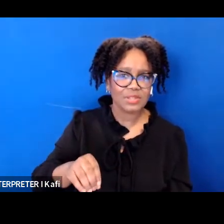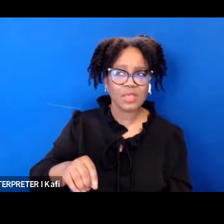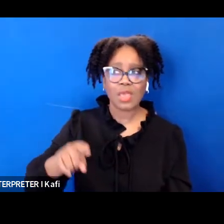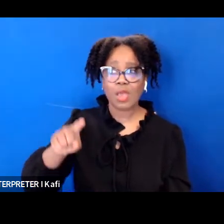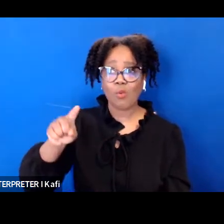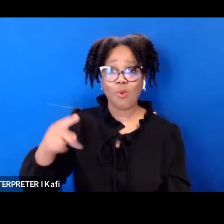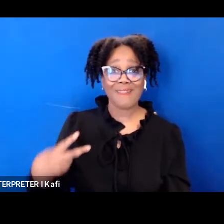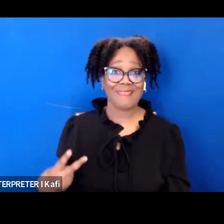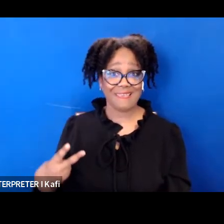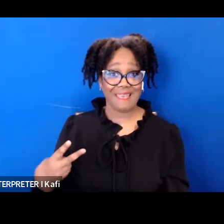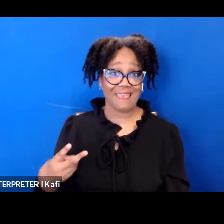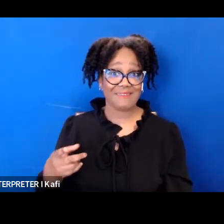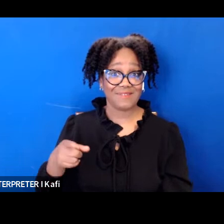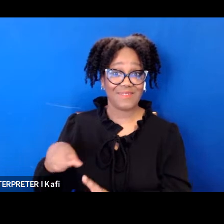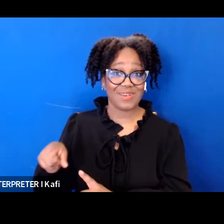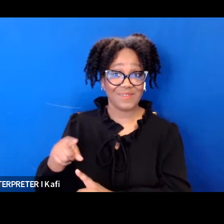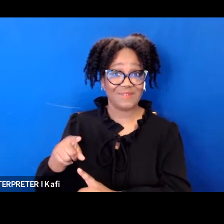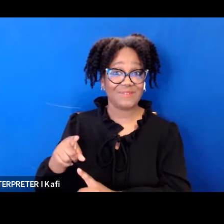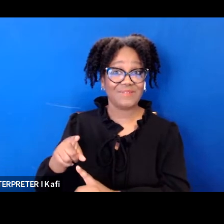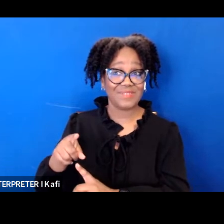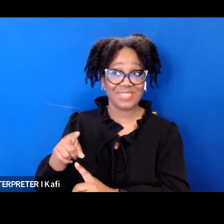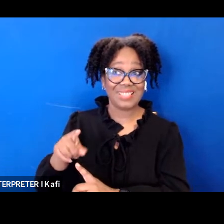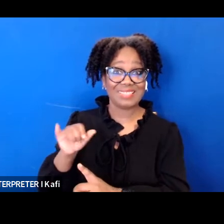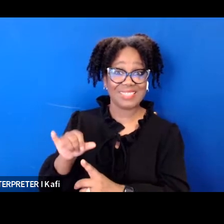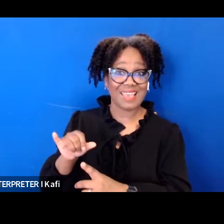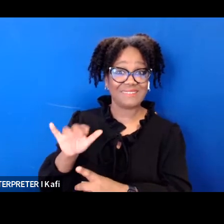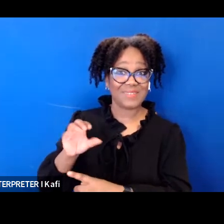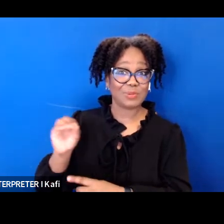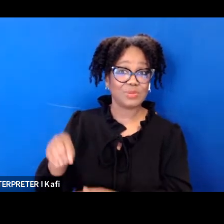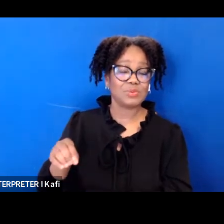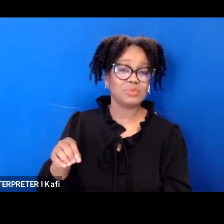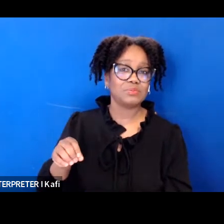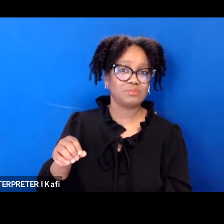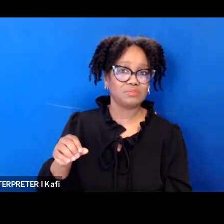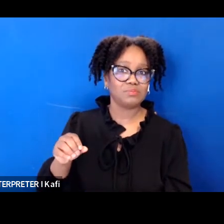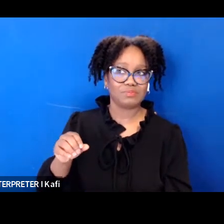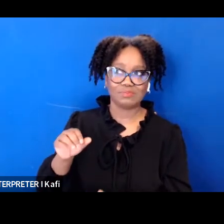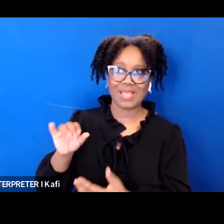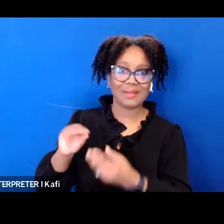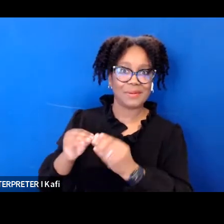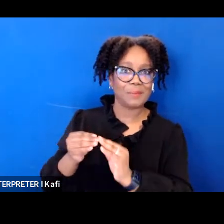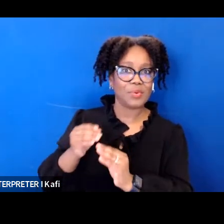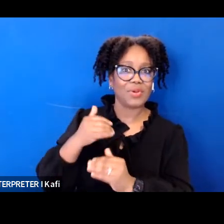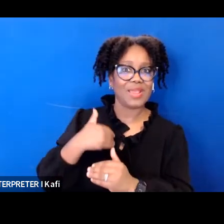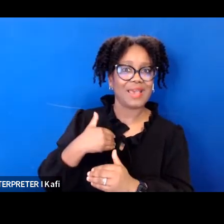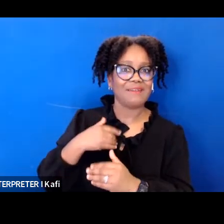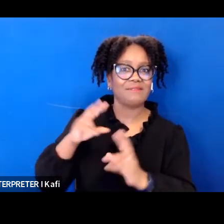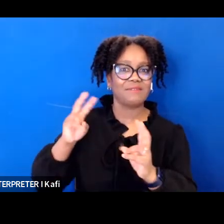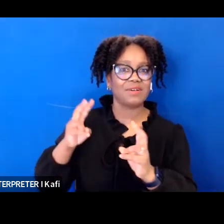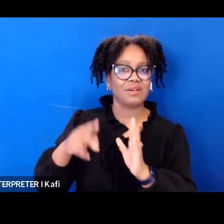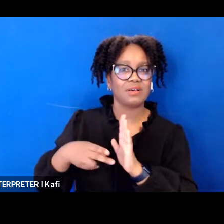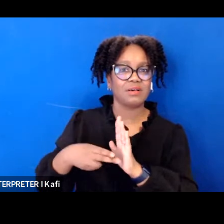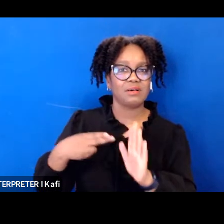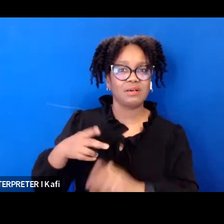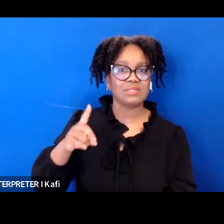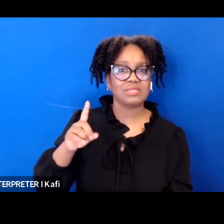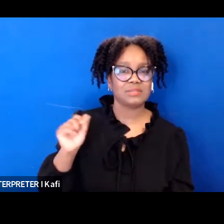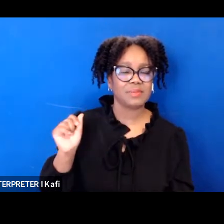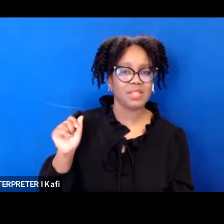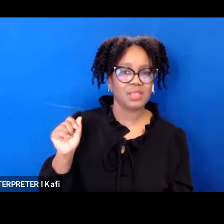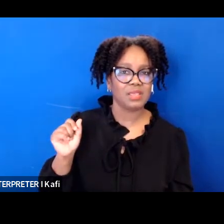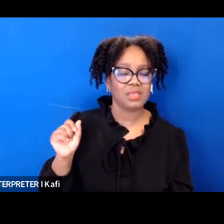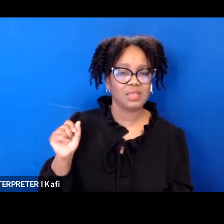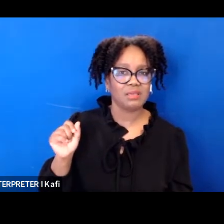having a disability disability it's clear that the representation is grossly inadequate so while we are here today to celebrate